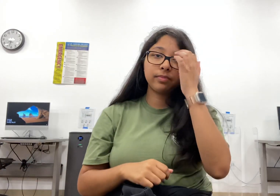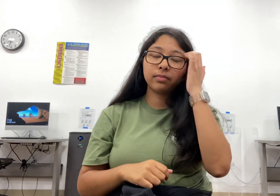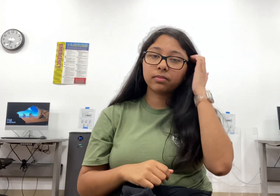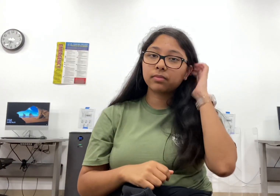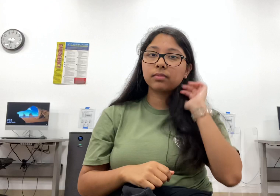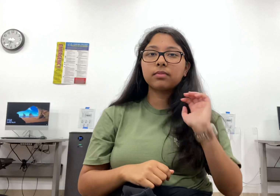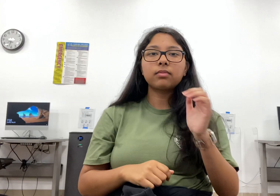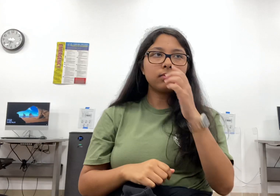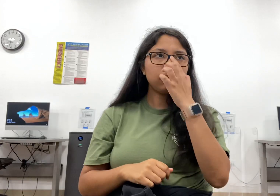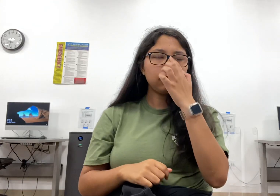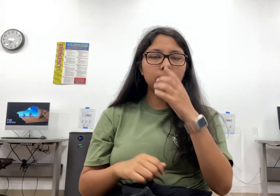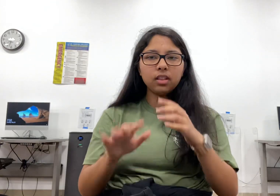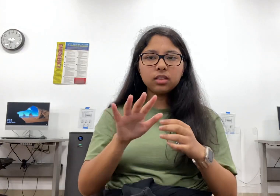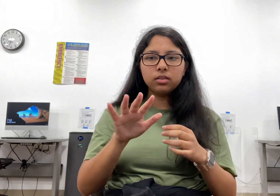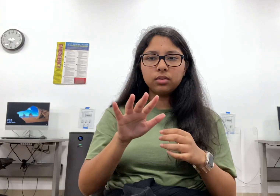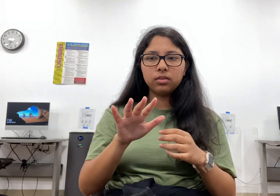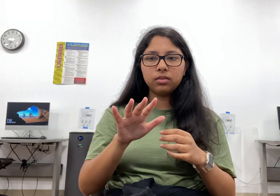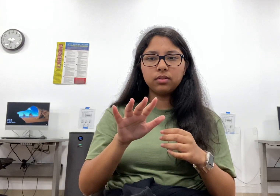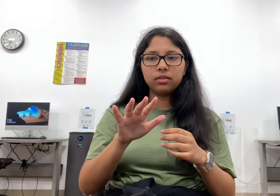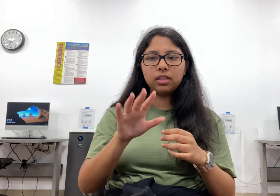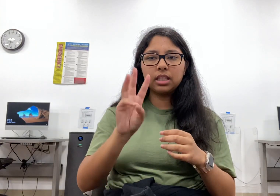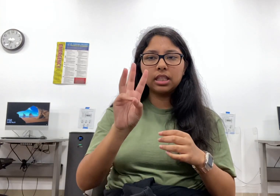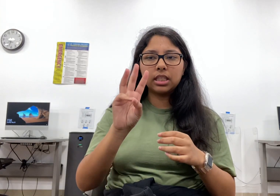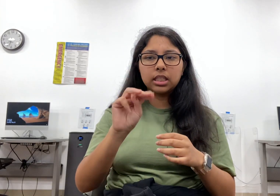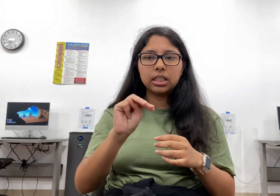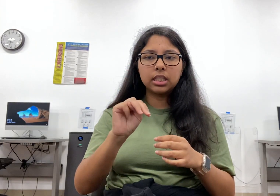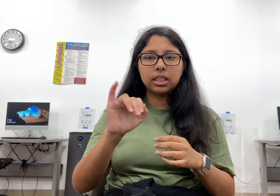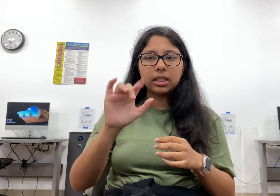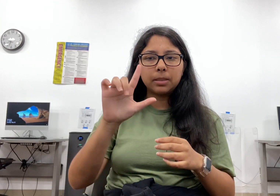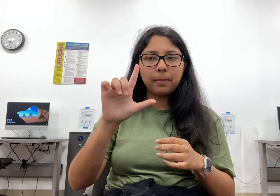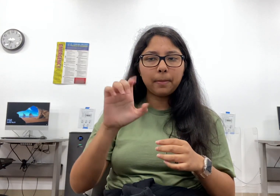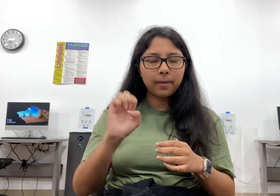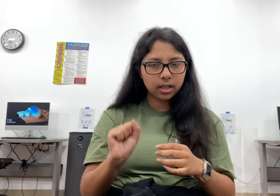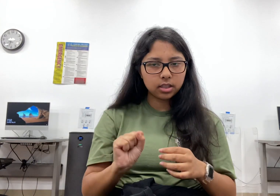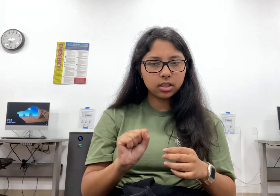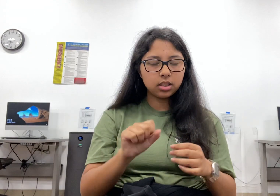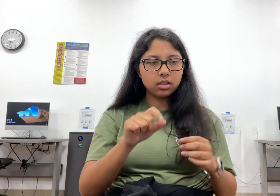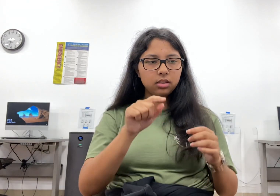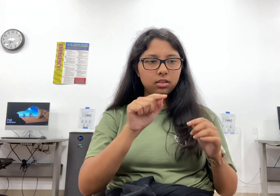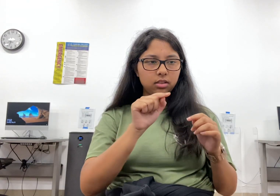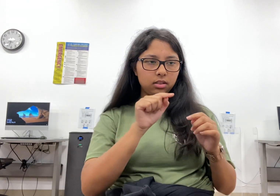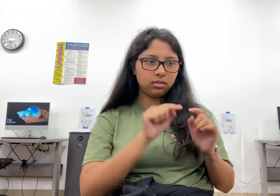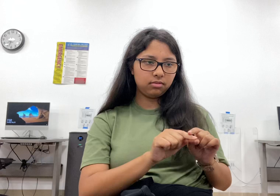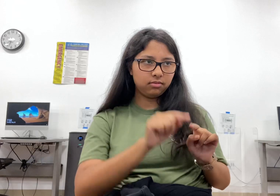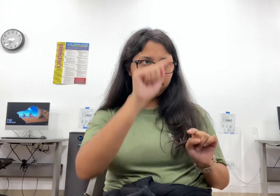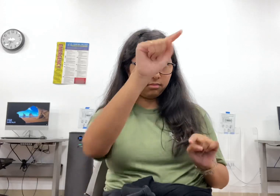are two opposing coves that nearly cut Catalina in two.